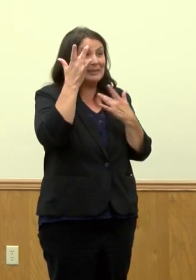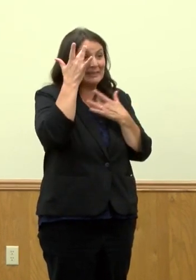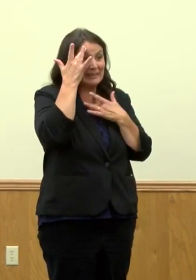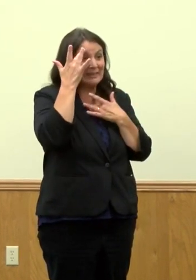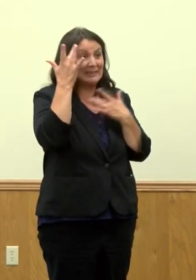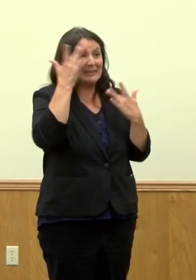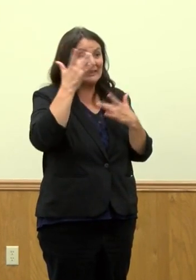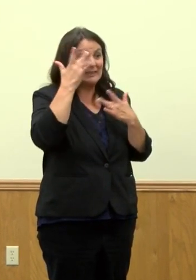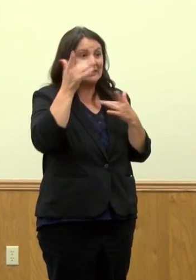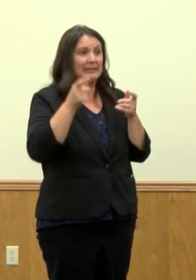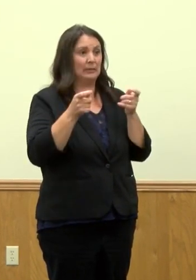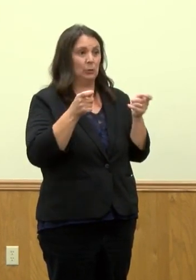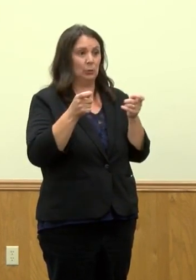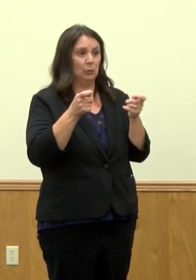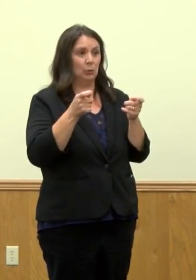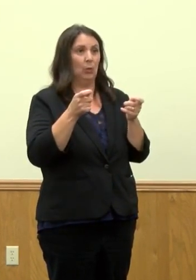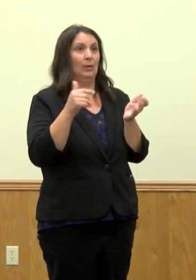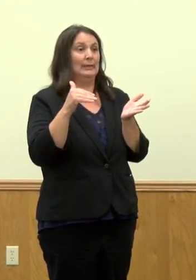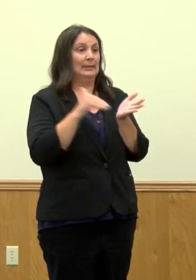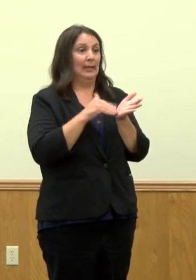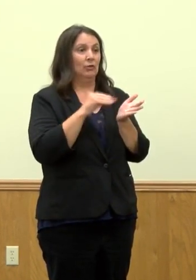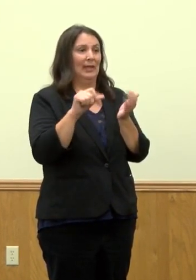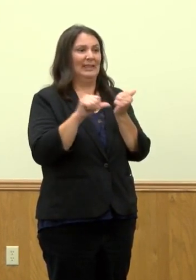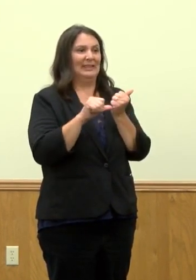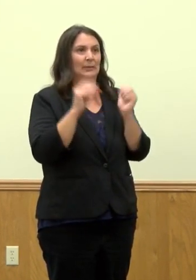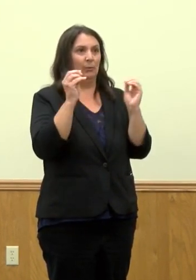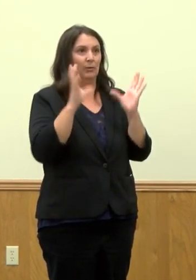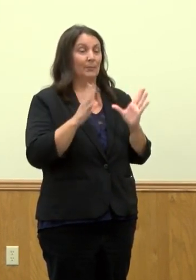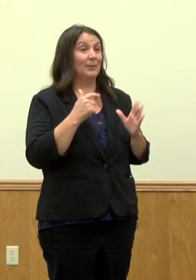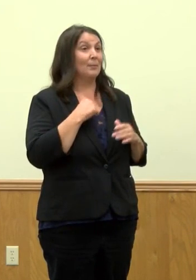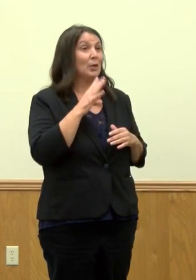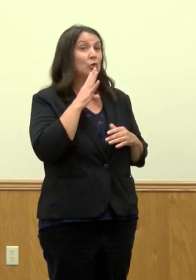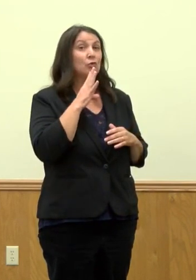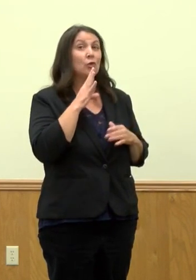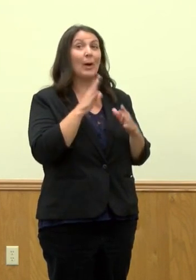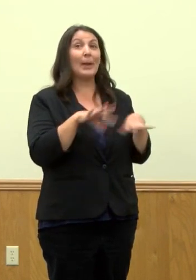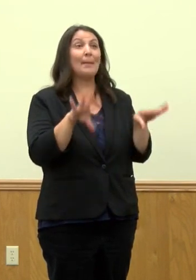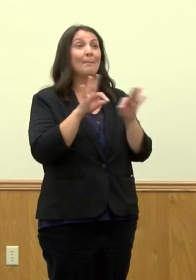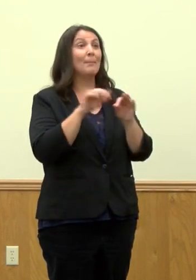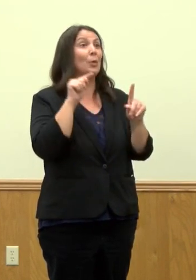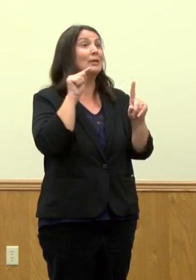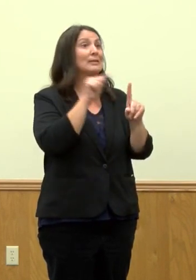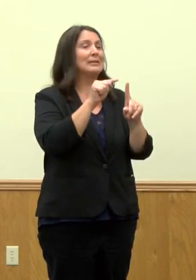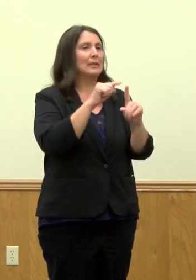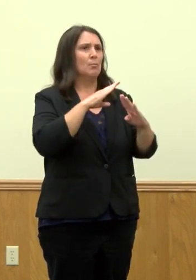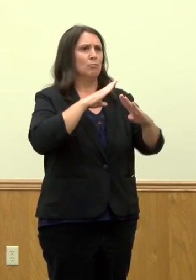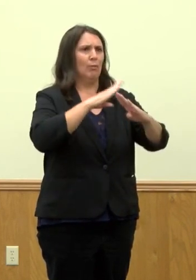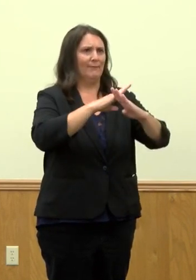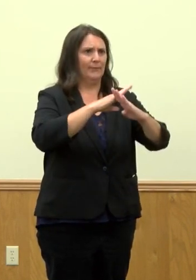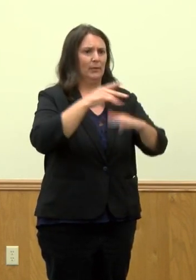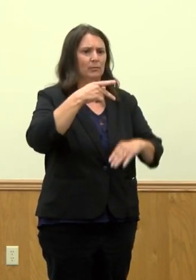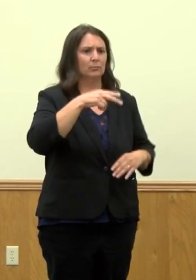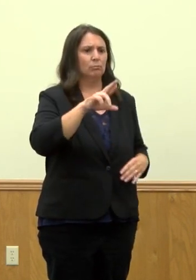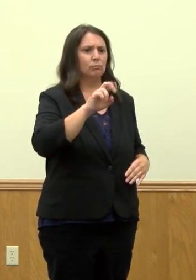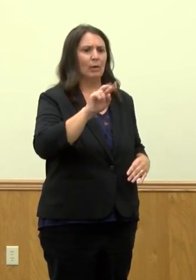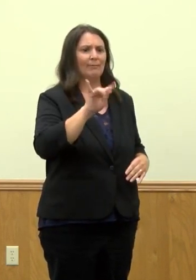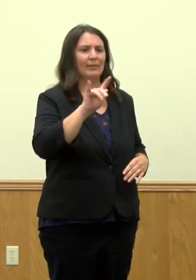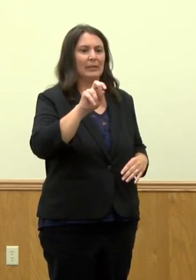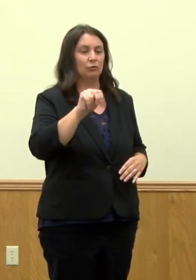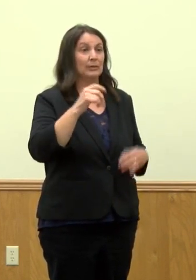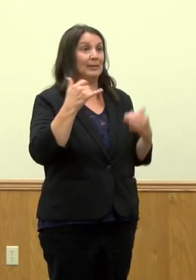wanted to talk a little bit about what's important right now, which is prevention. And the news has all been buzzing